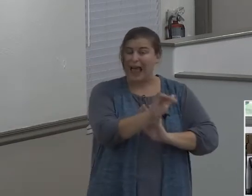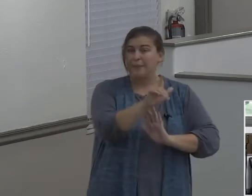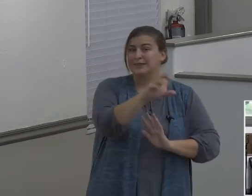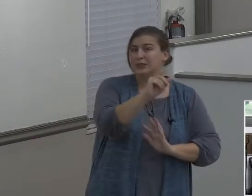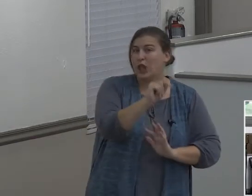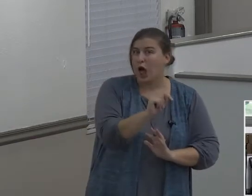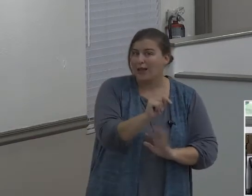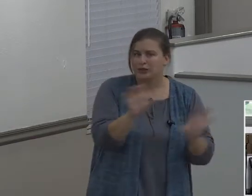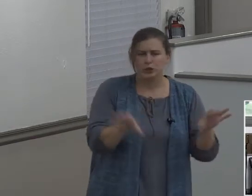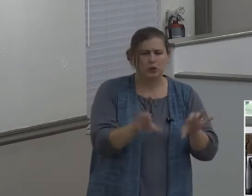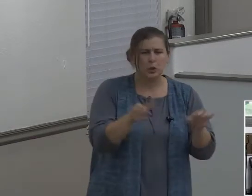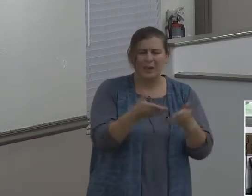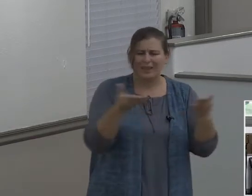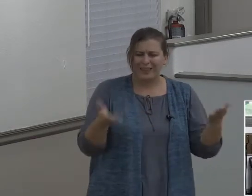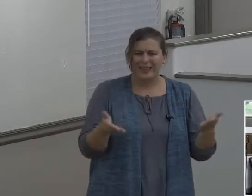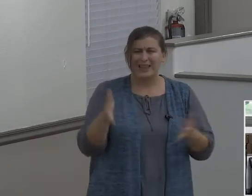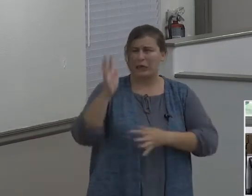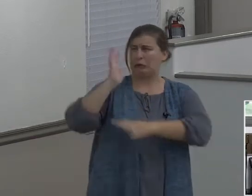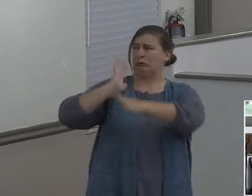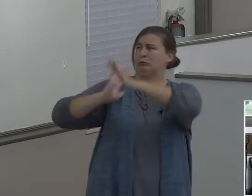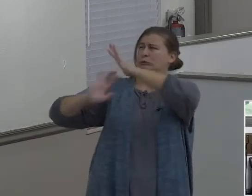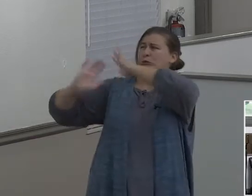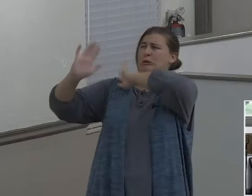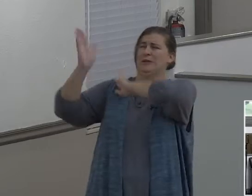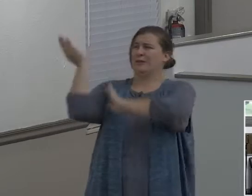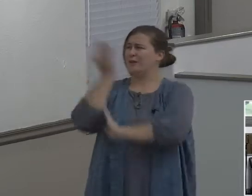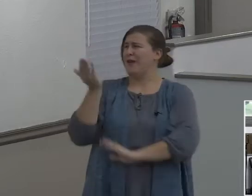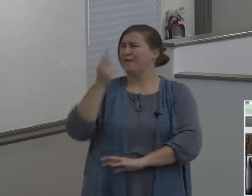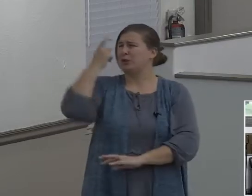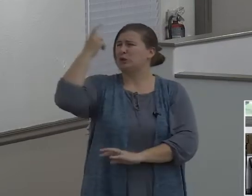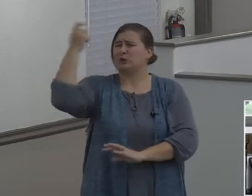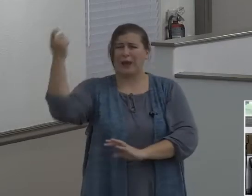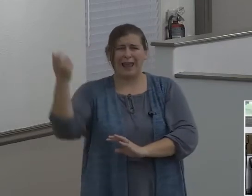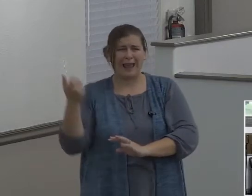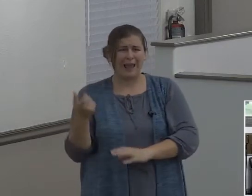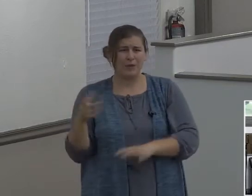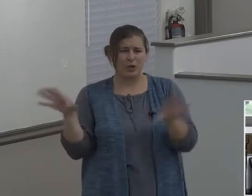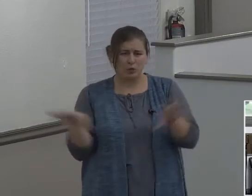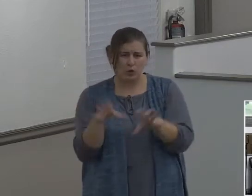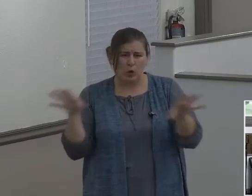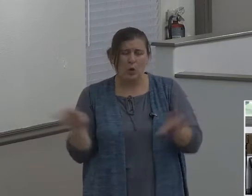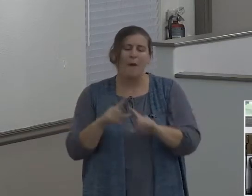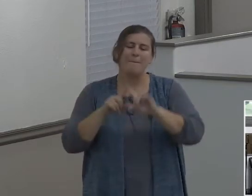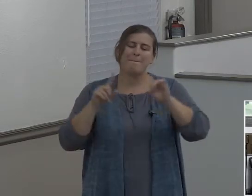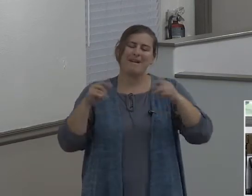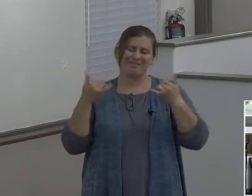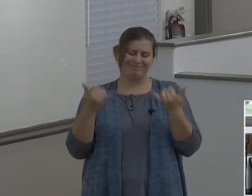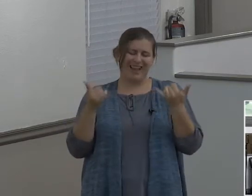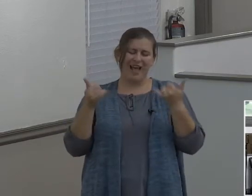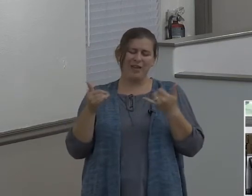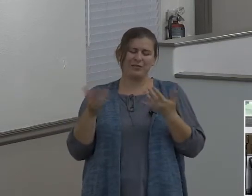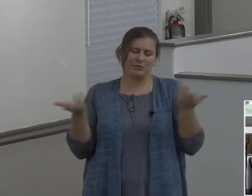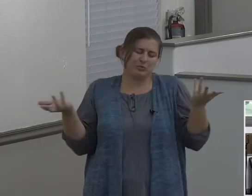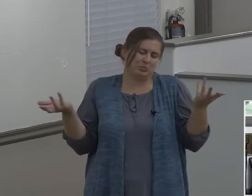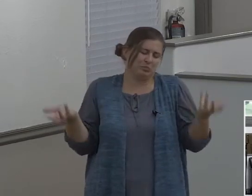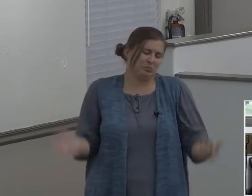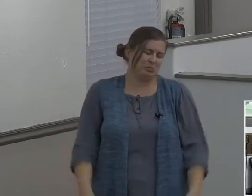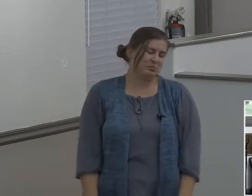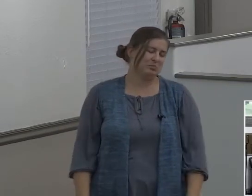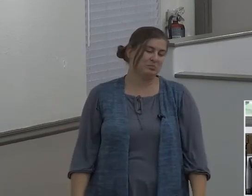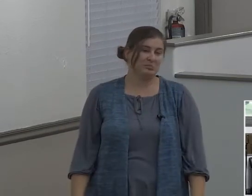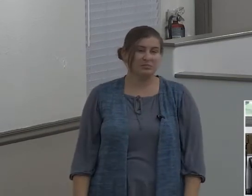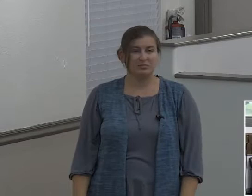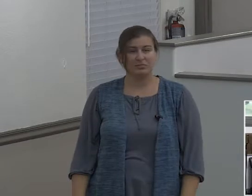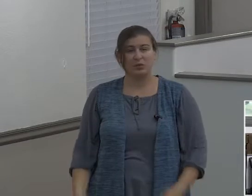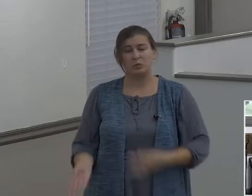years ago you'd have never dreamed that Christian would have done. You'd have just never, you'd never thought it possible. And yet their